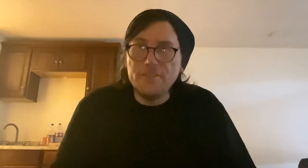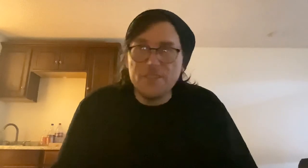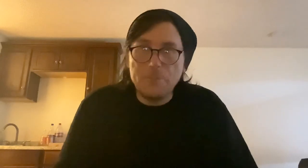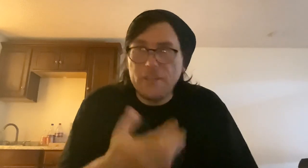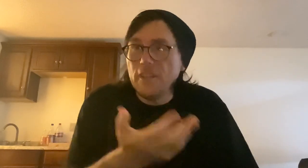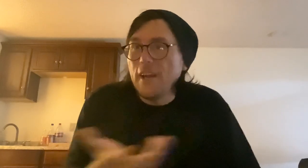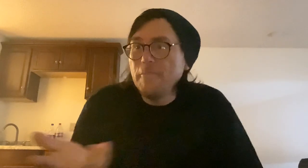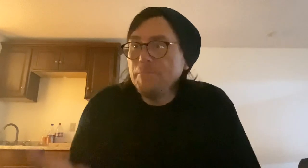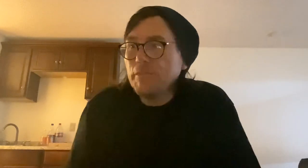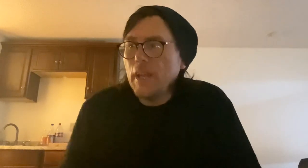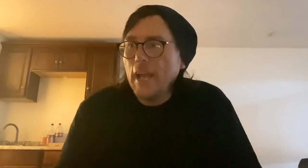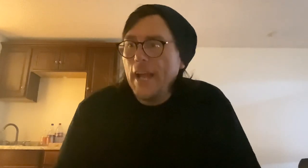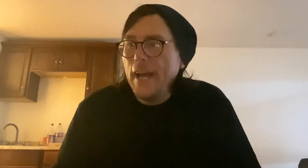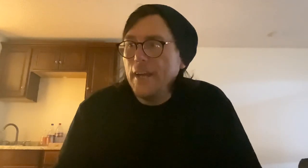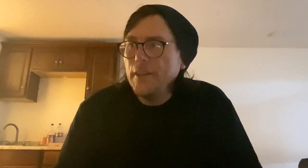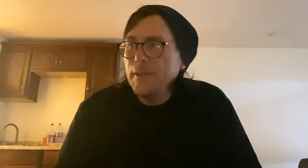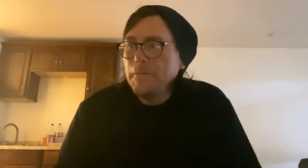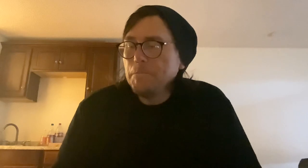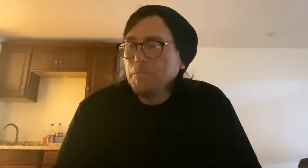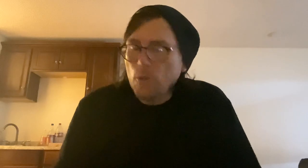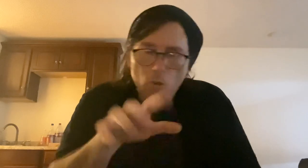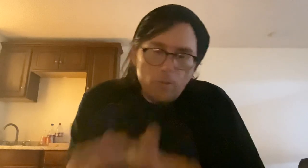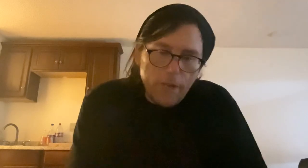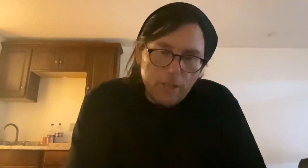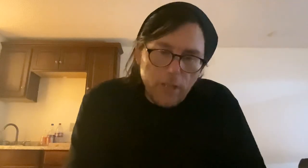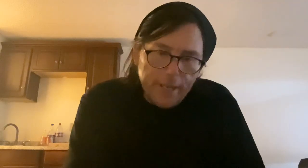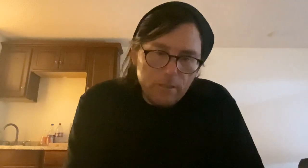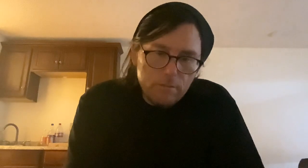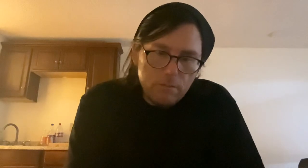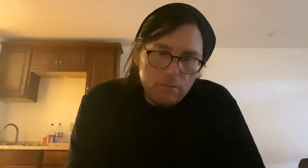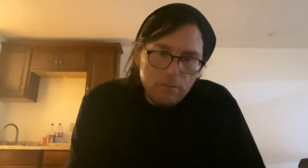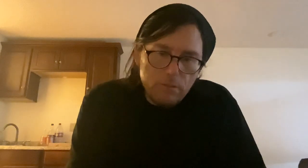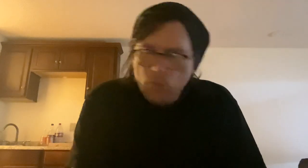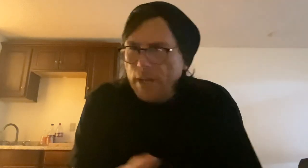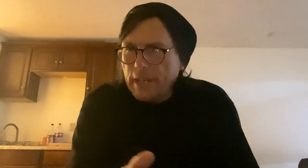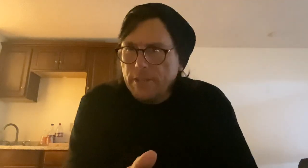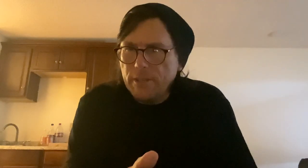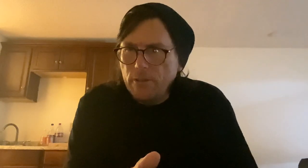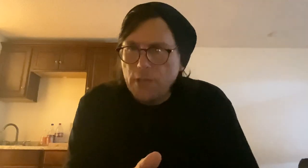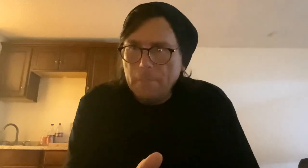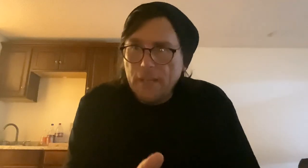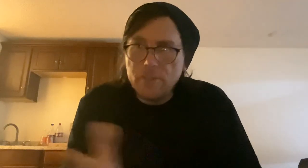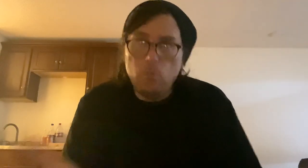to submit it online. And you're wondering, like, do I need to know Japanese? Well,